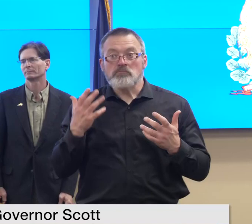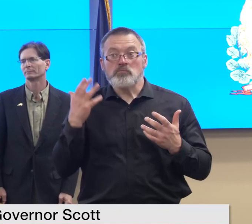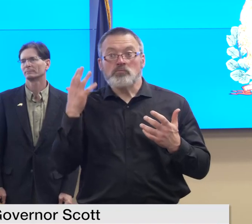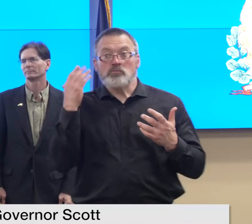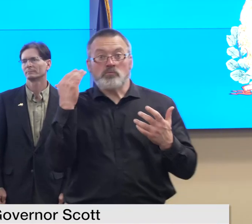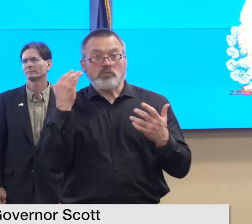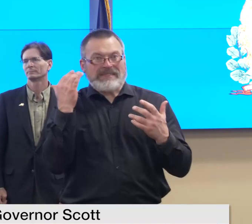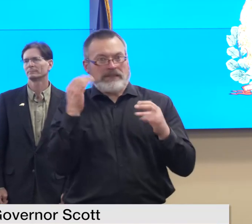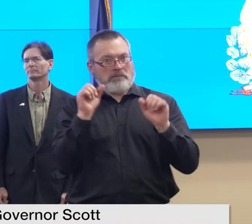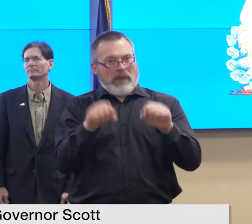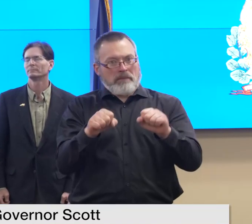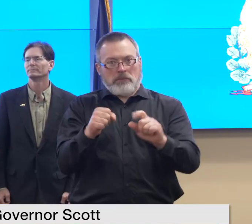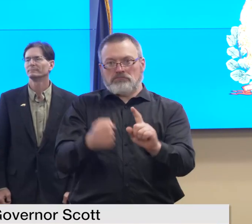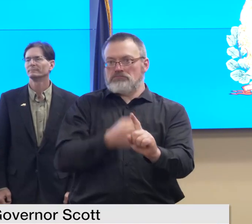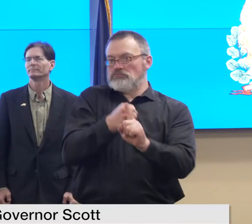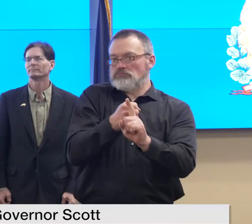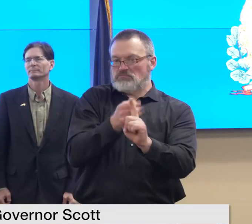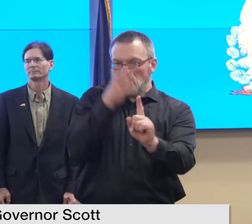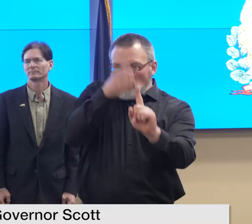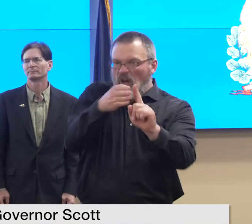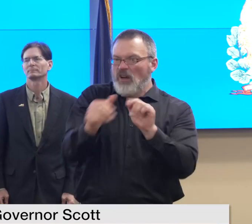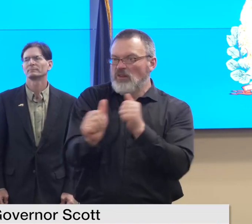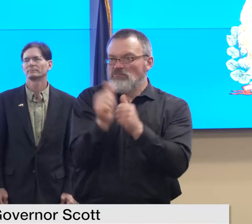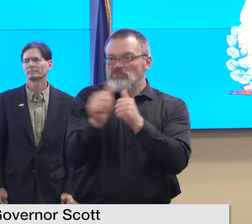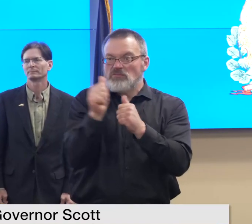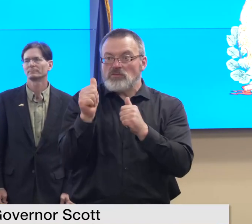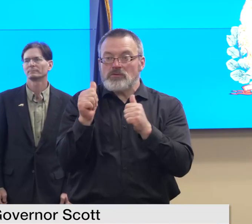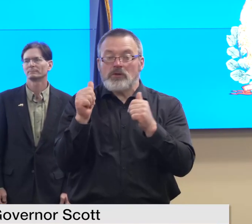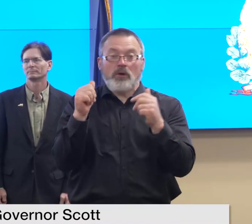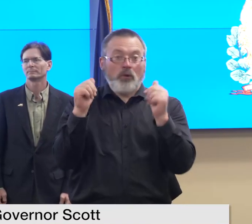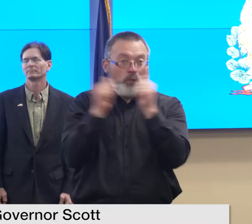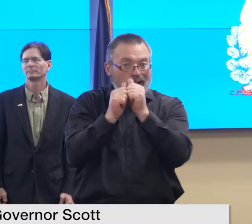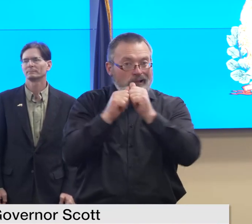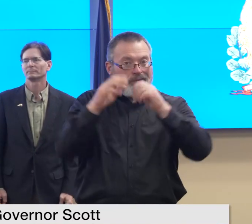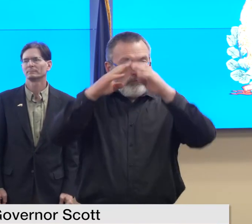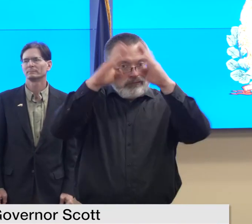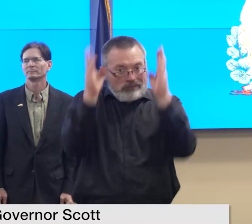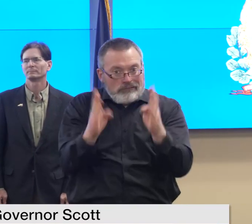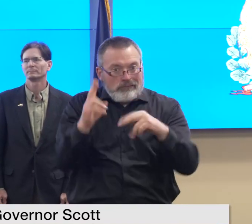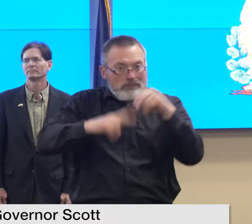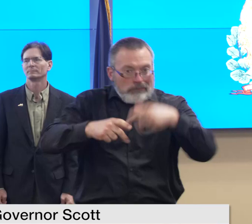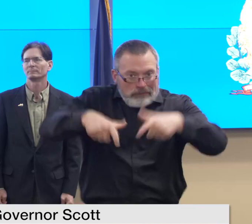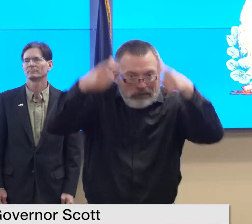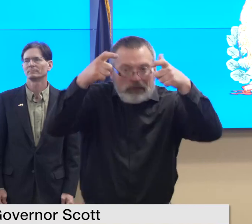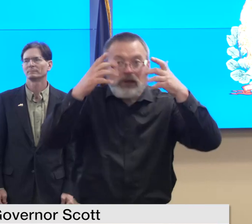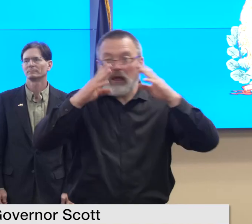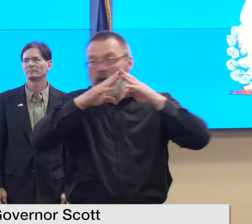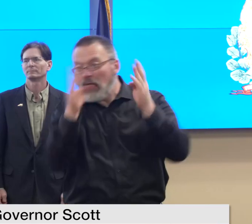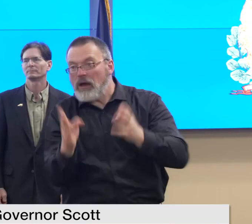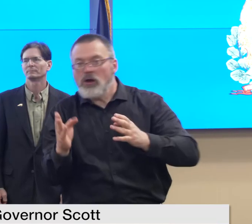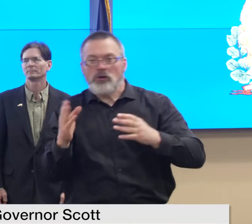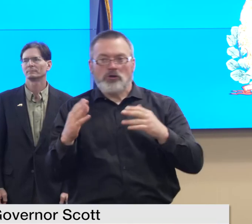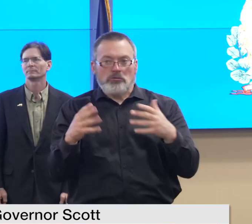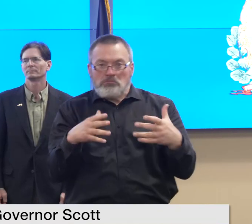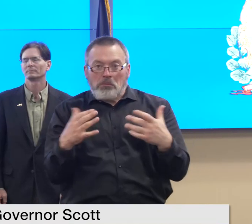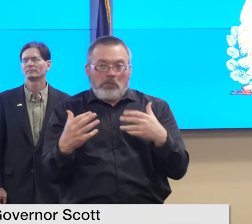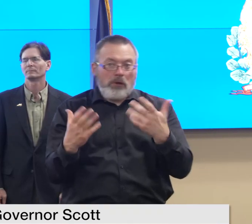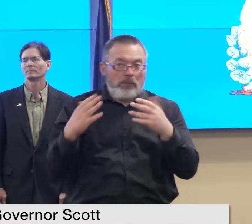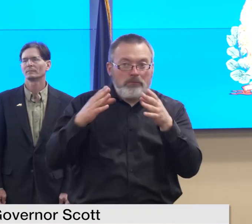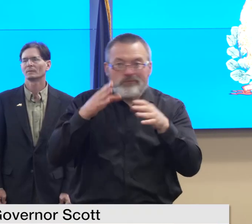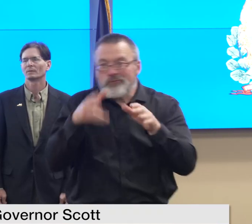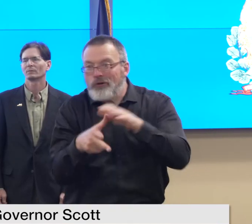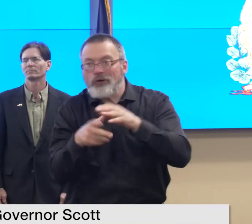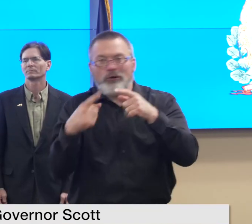landslides present to structures and roads as well as the indirect risk from landslide